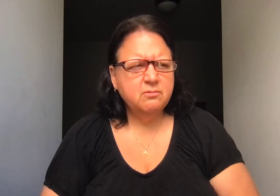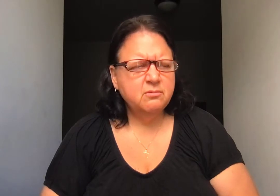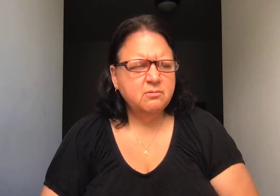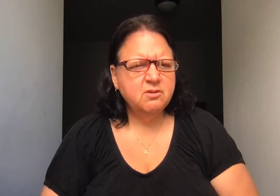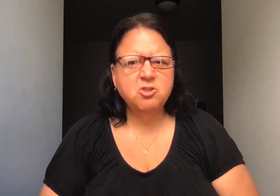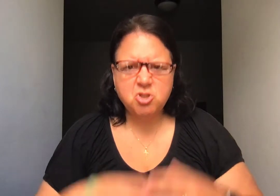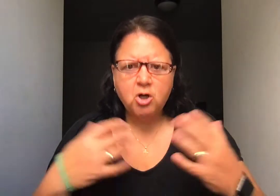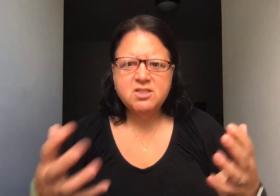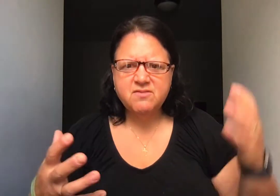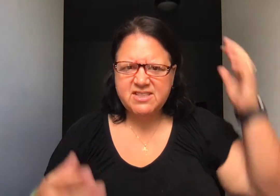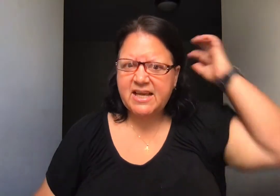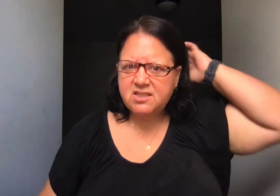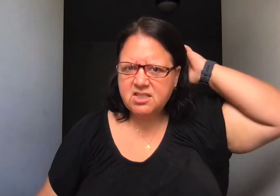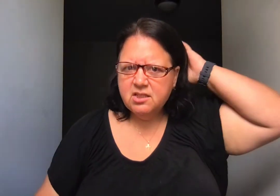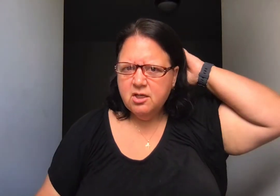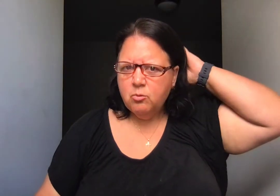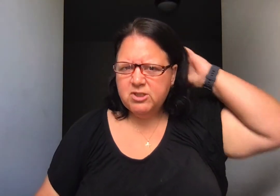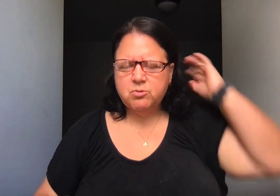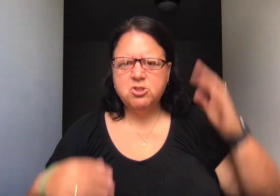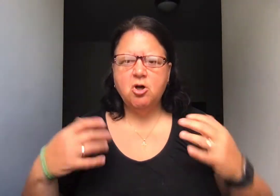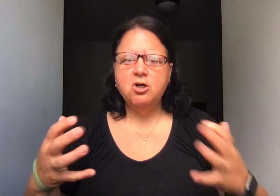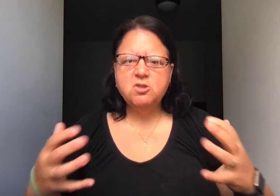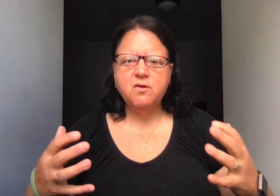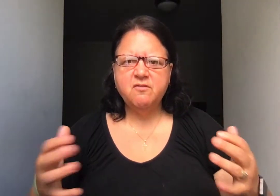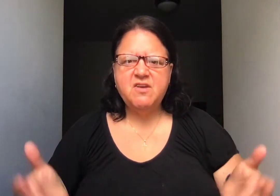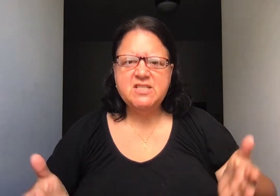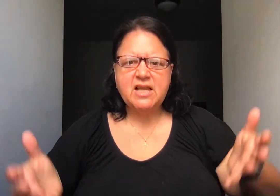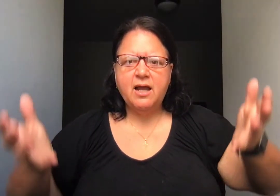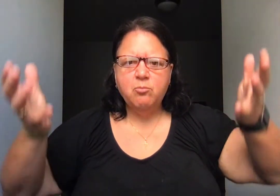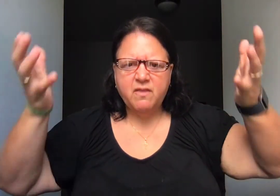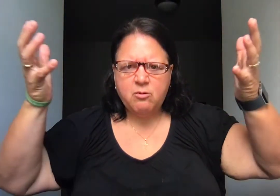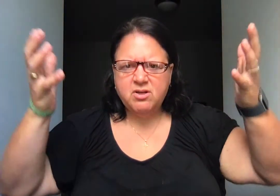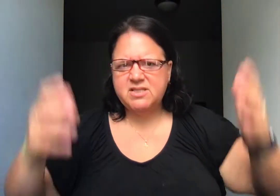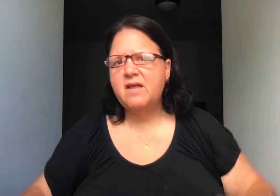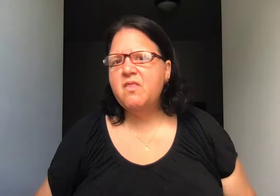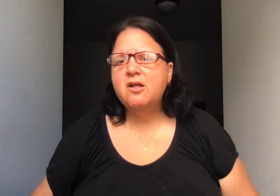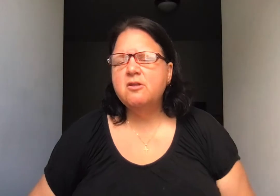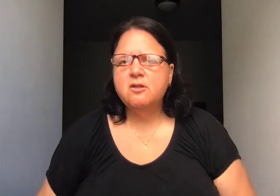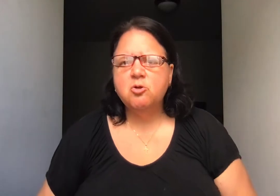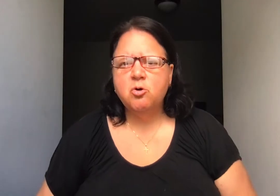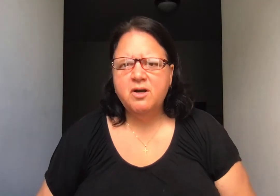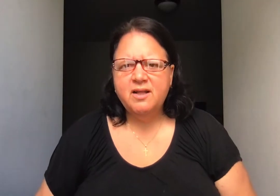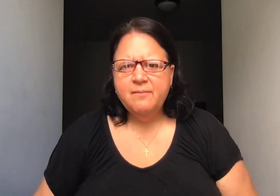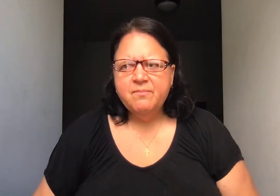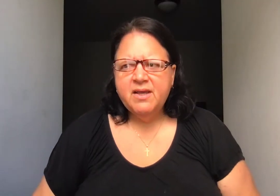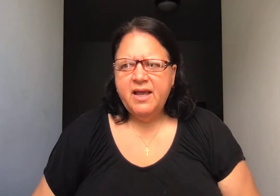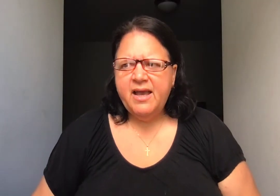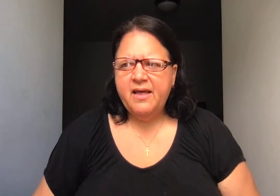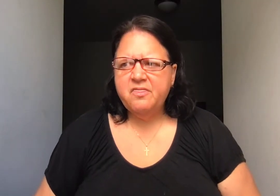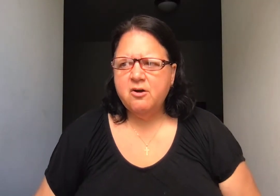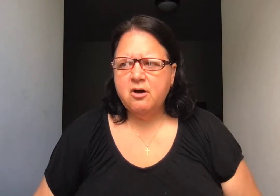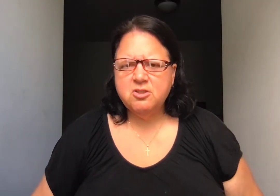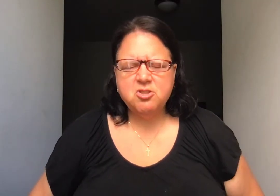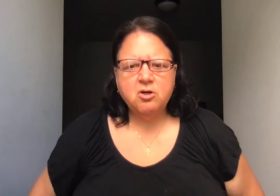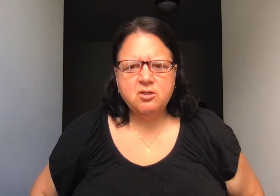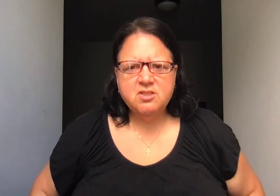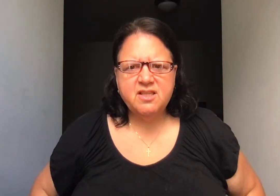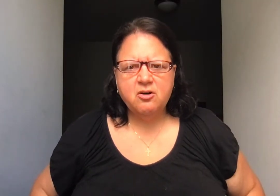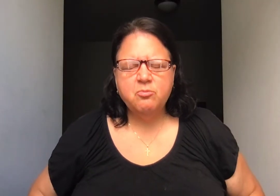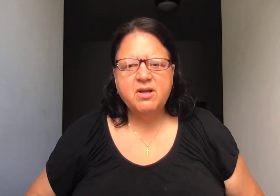There are songs of ascent, which were songs for the feast time where they would ascend the hill of the Lord, and there are songs that are written